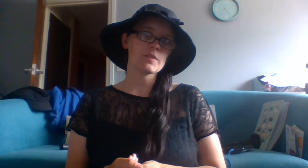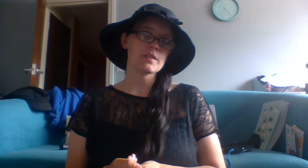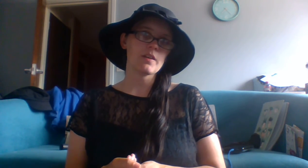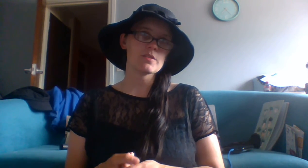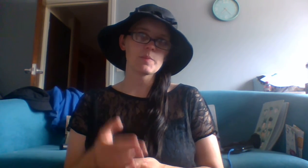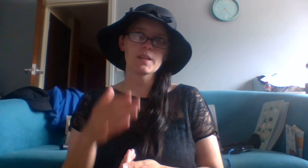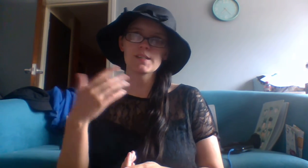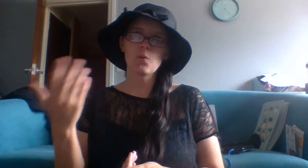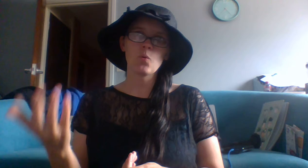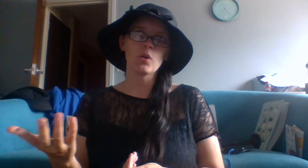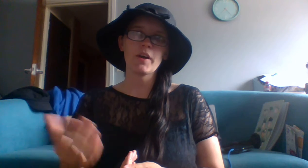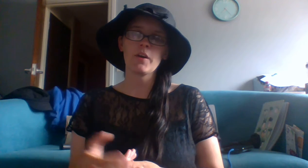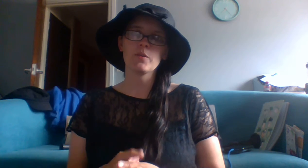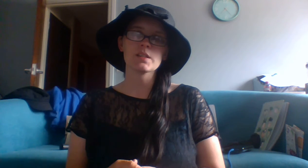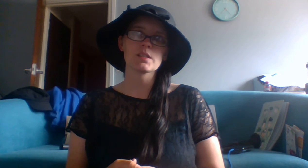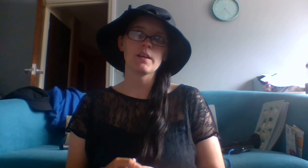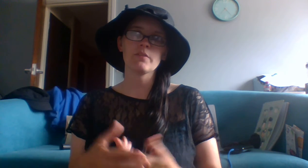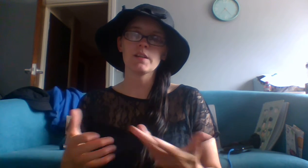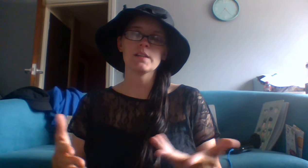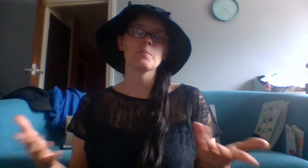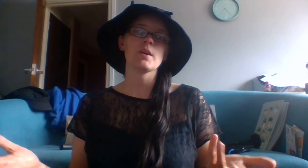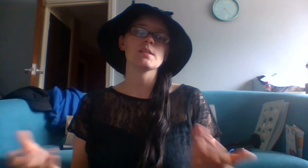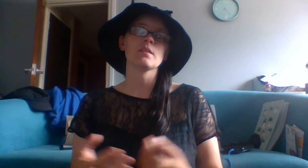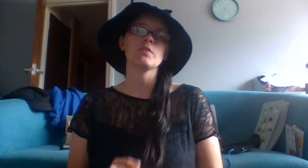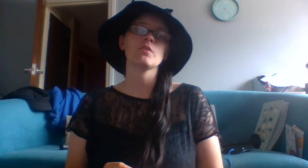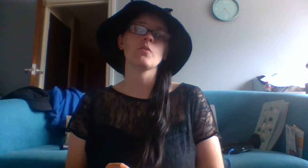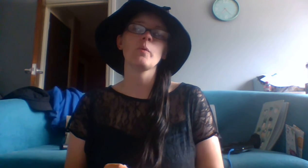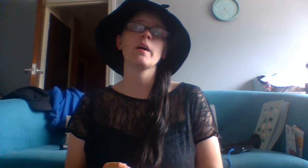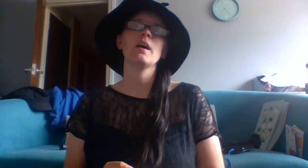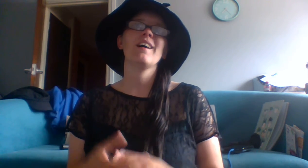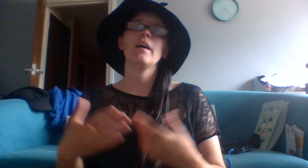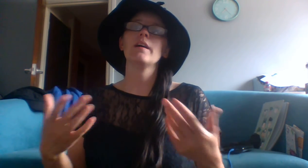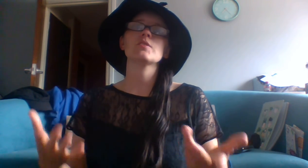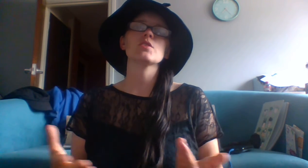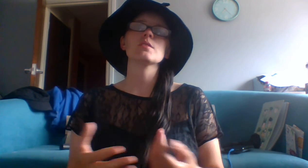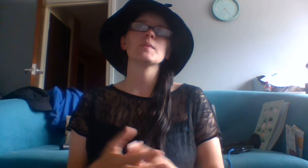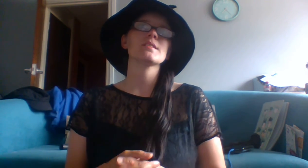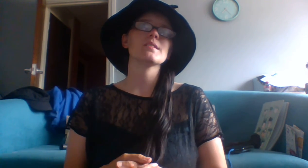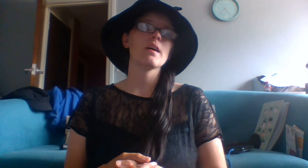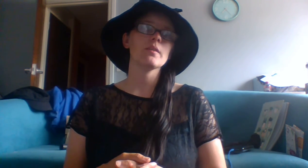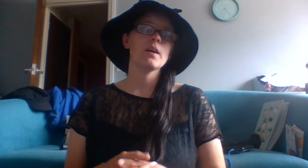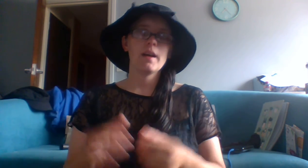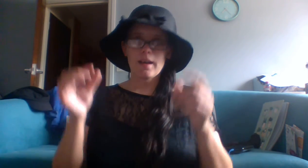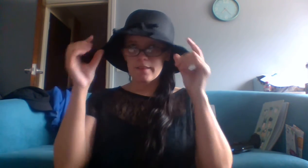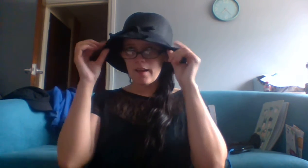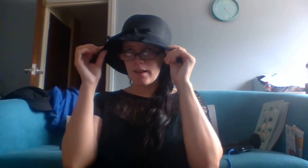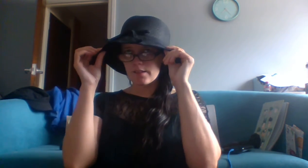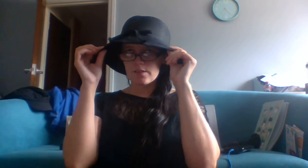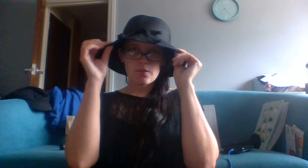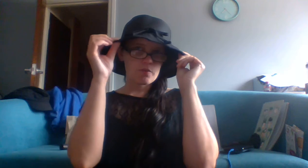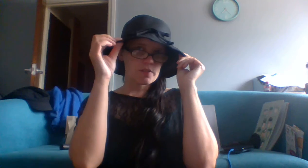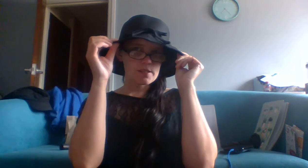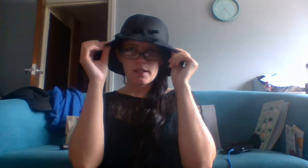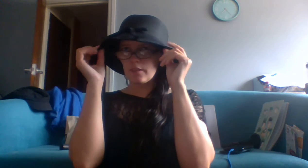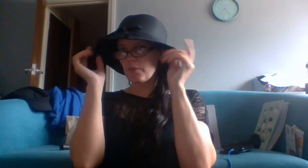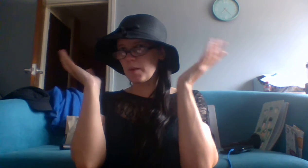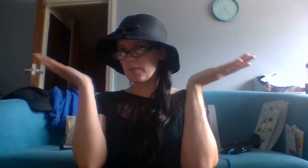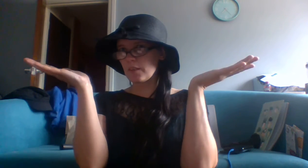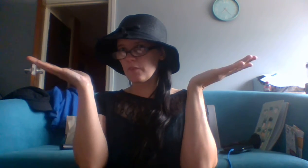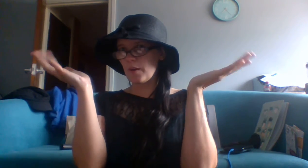videos? Because all I own is like really depressing funeral wear. It's just my style. And the hat obviously from everything £5.